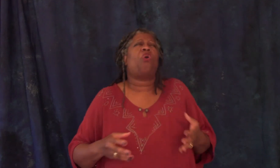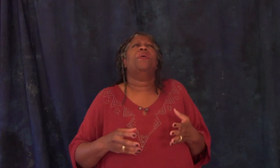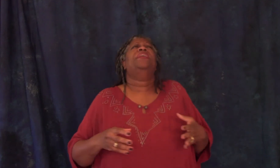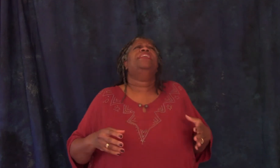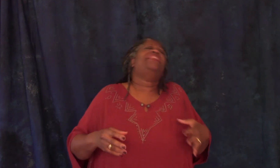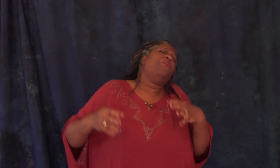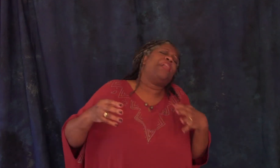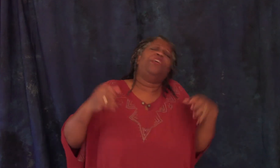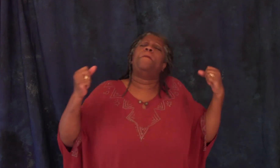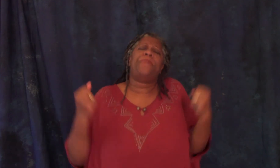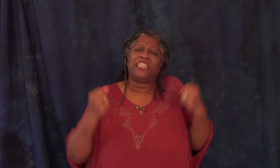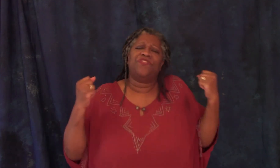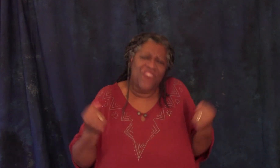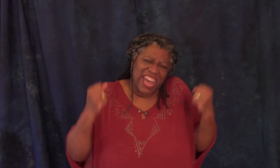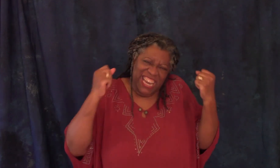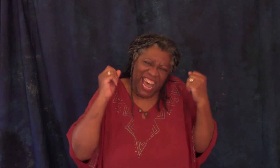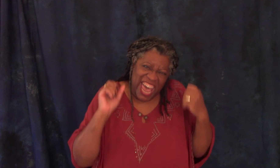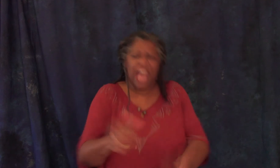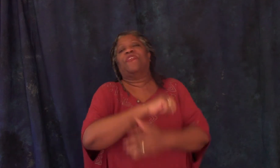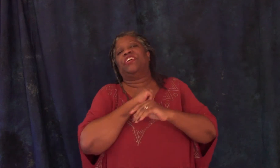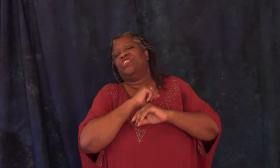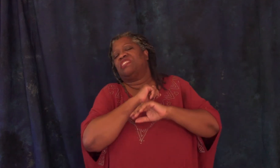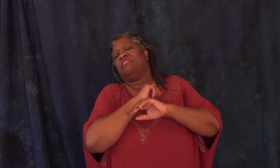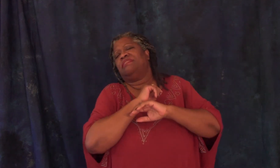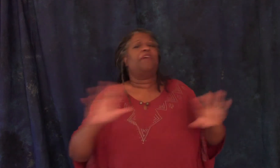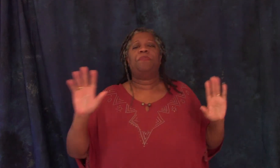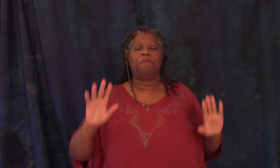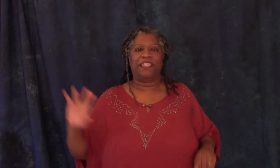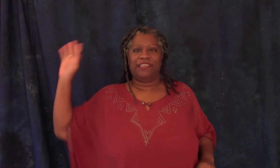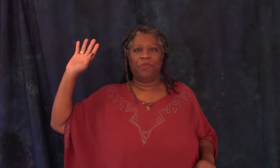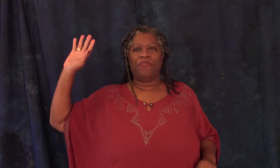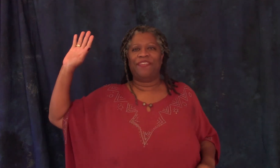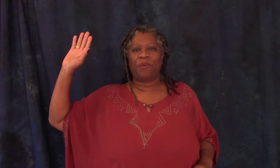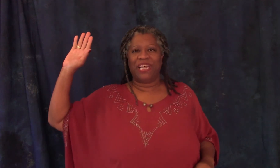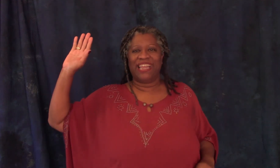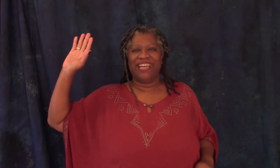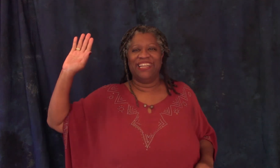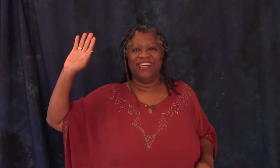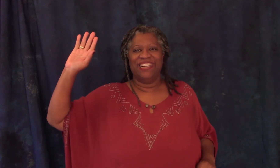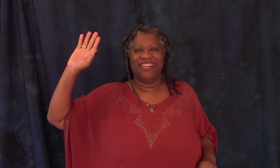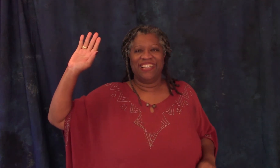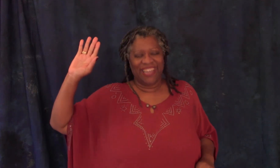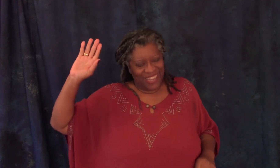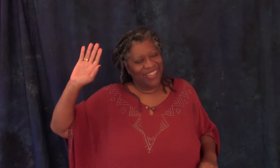they were like your best friend ever you just loved them to bits anyone ever have someone like that yeah yeah